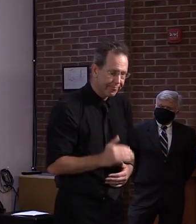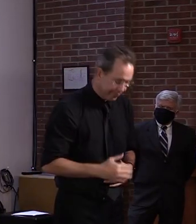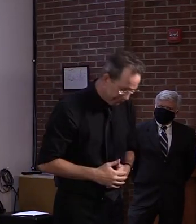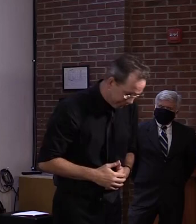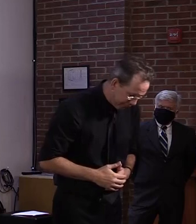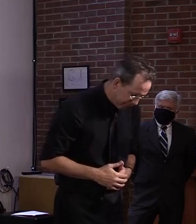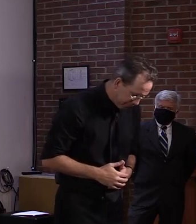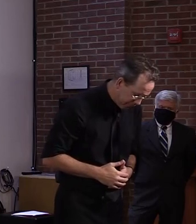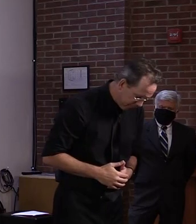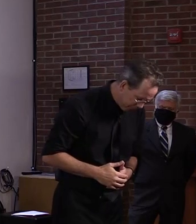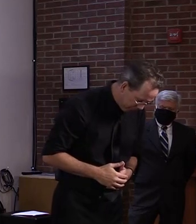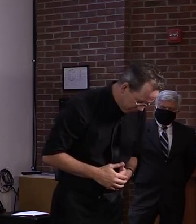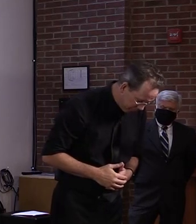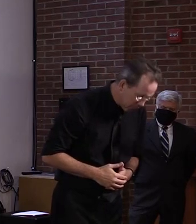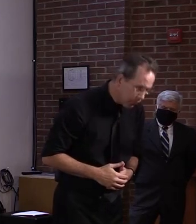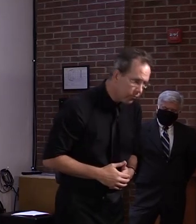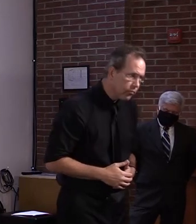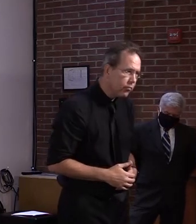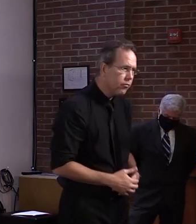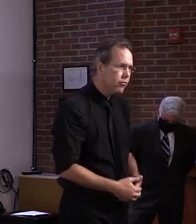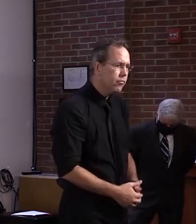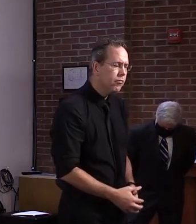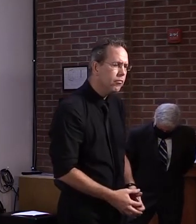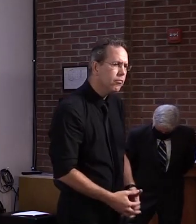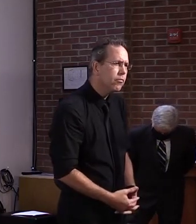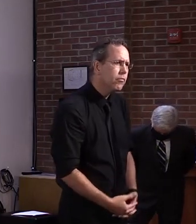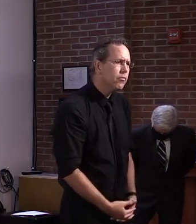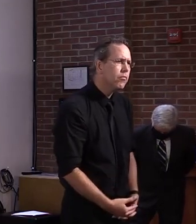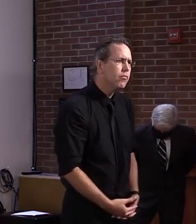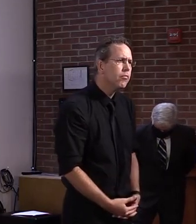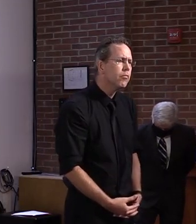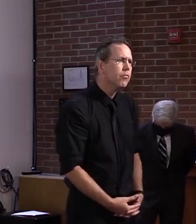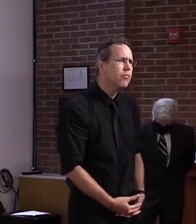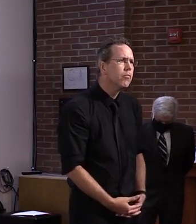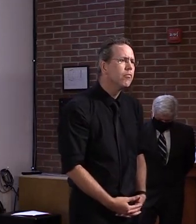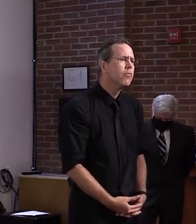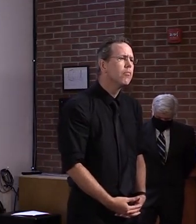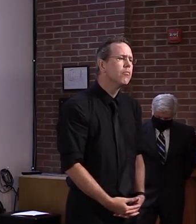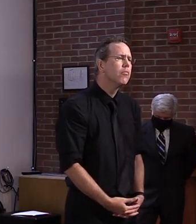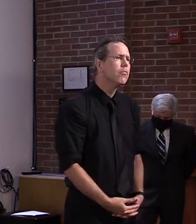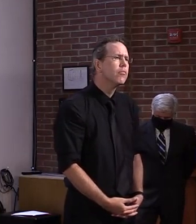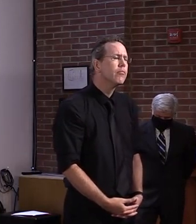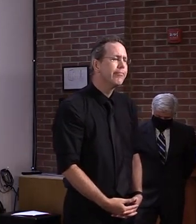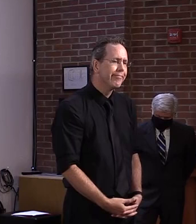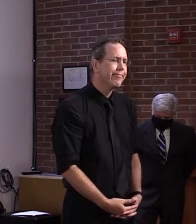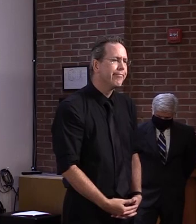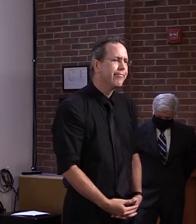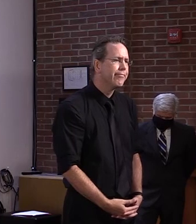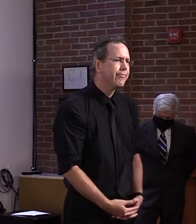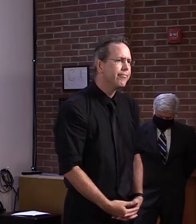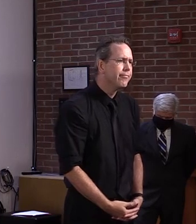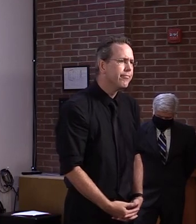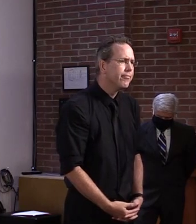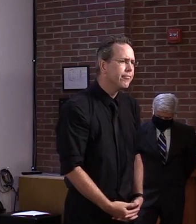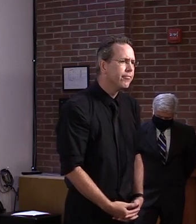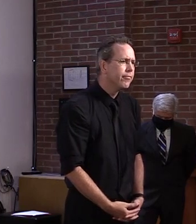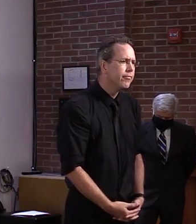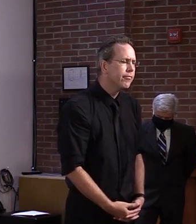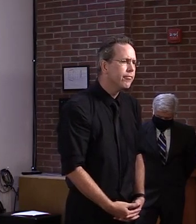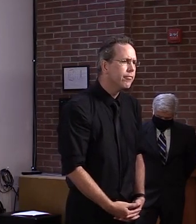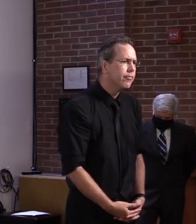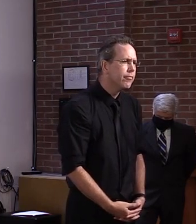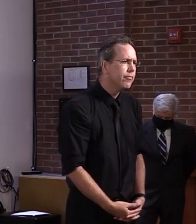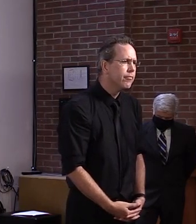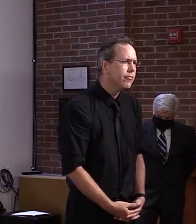Sean, the Chester Telegraph. Um, thank you. This is also a question for Dr. Levine. Back in July,